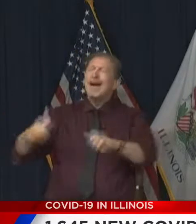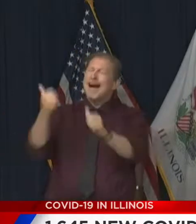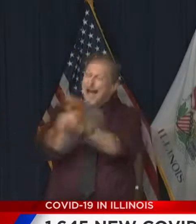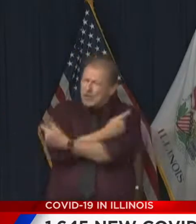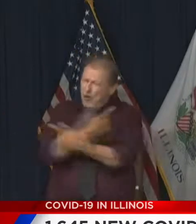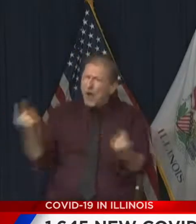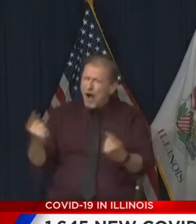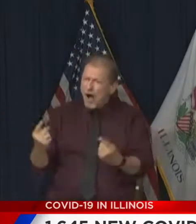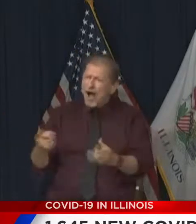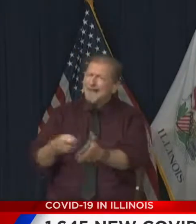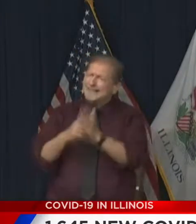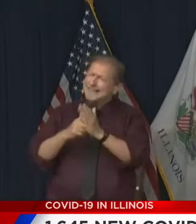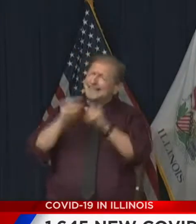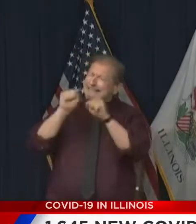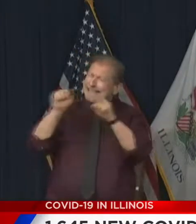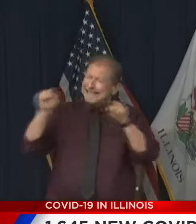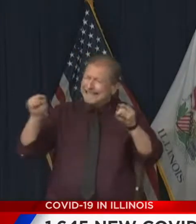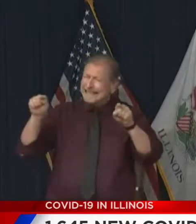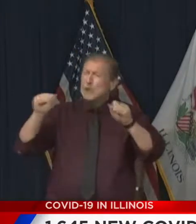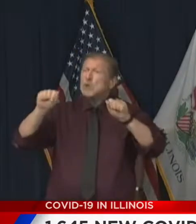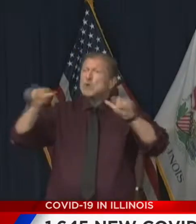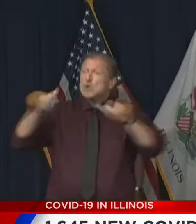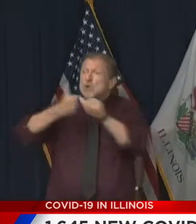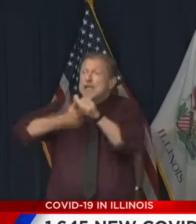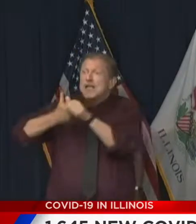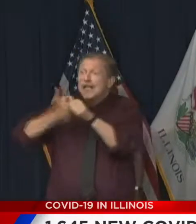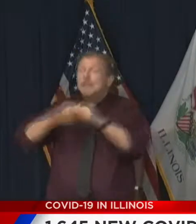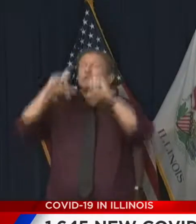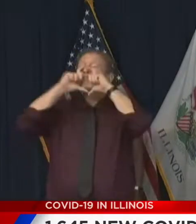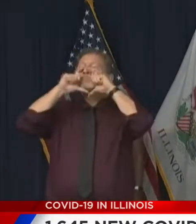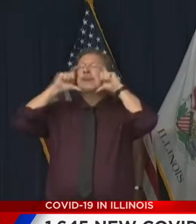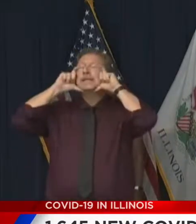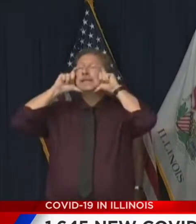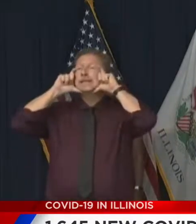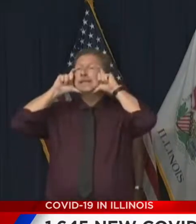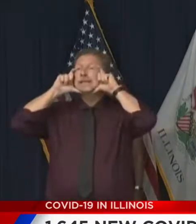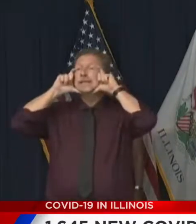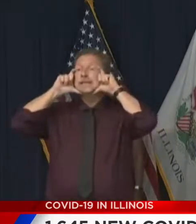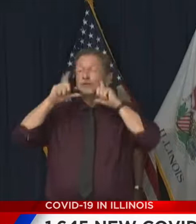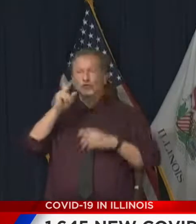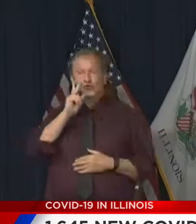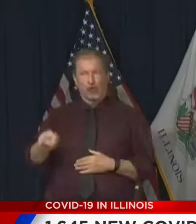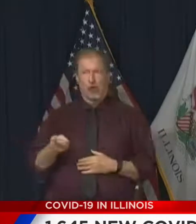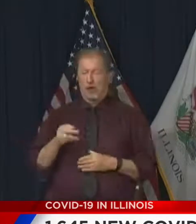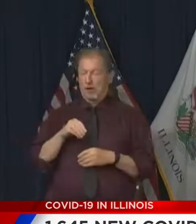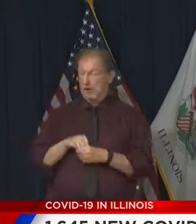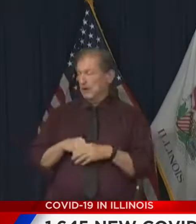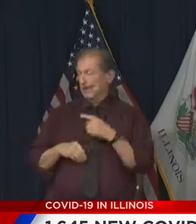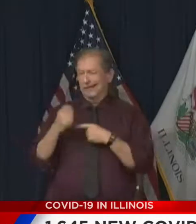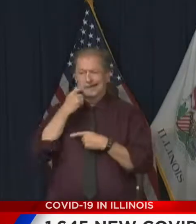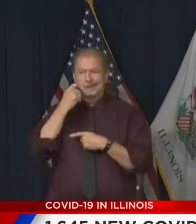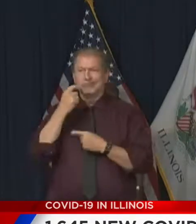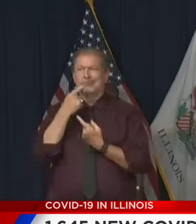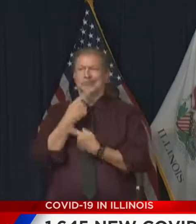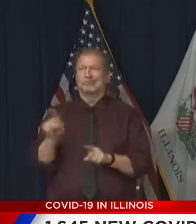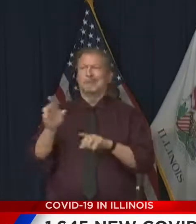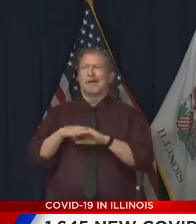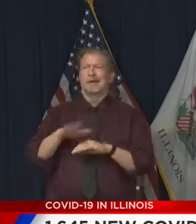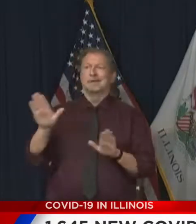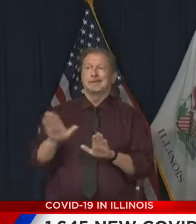get through this if everybody will do that. You've heard that from the experts. I was, you know, you saw I had a press conference on Sunday